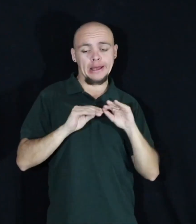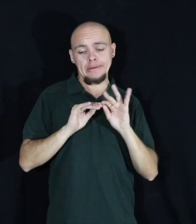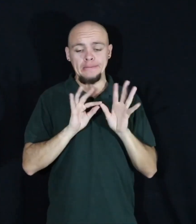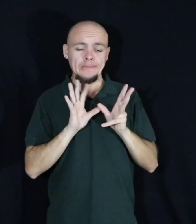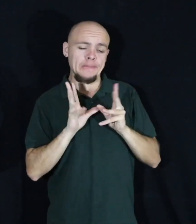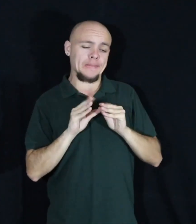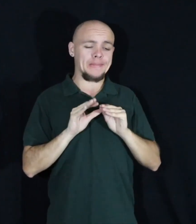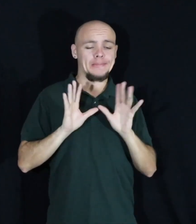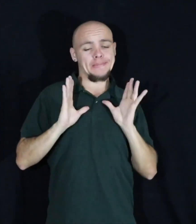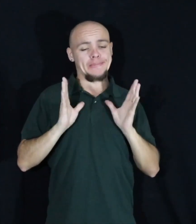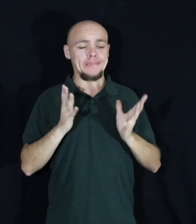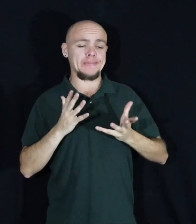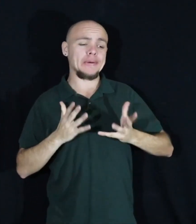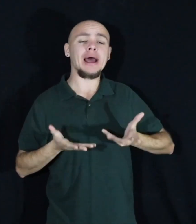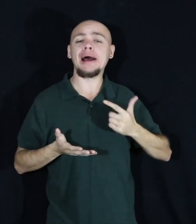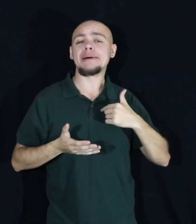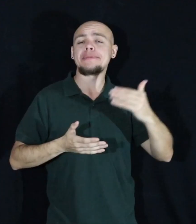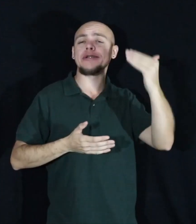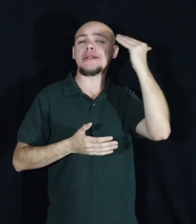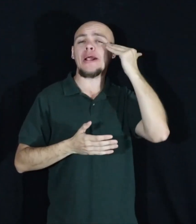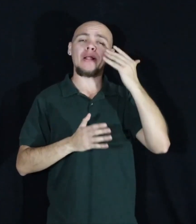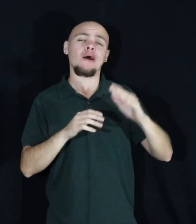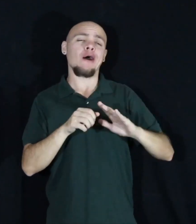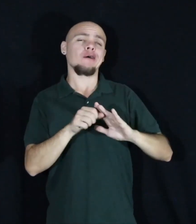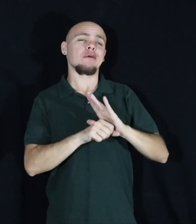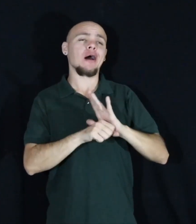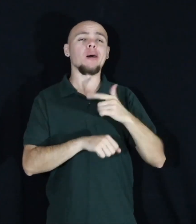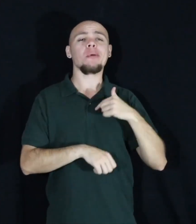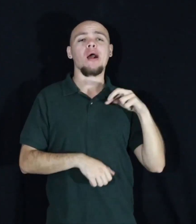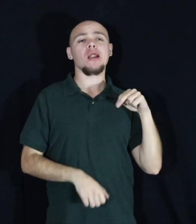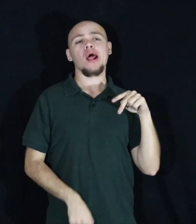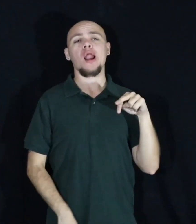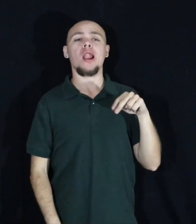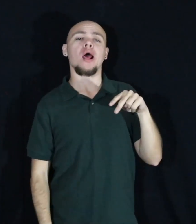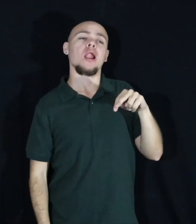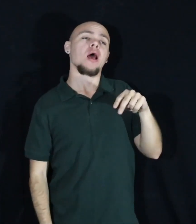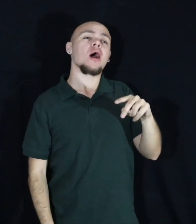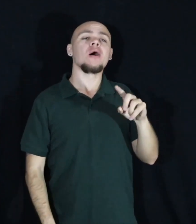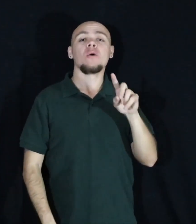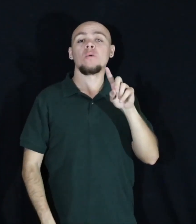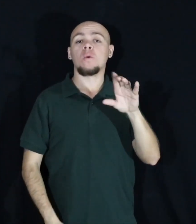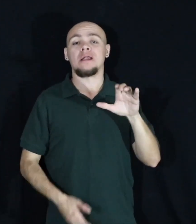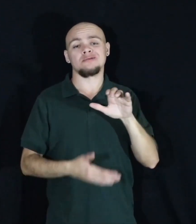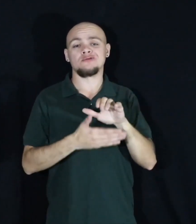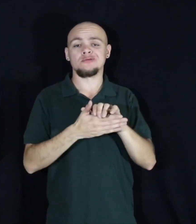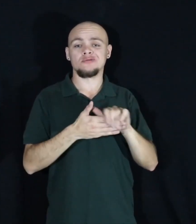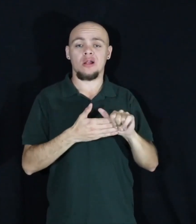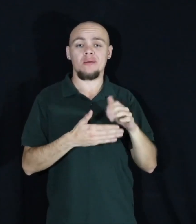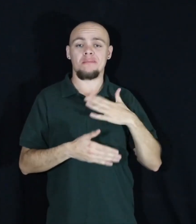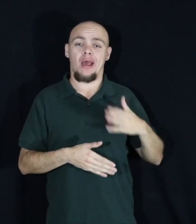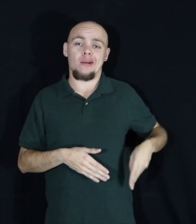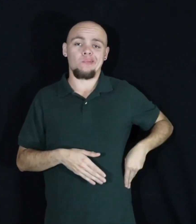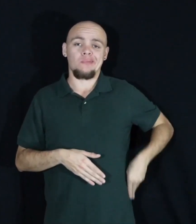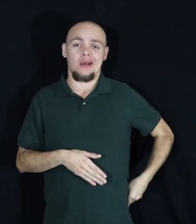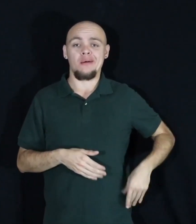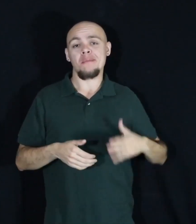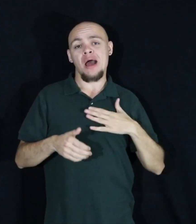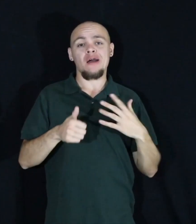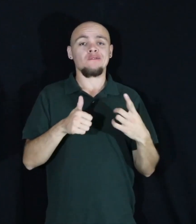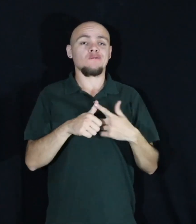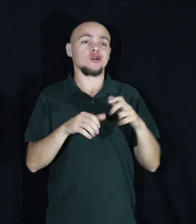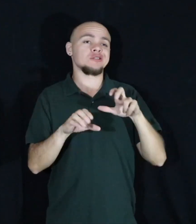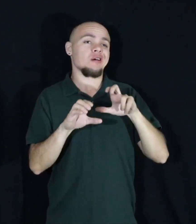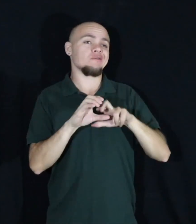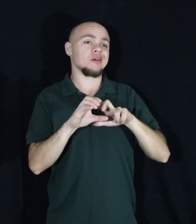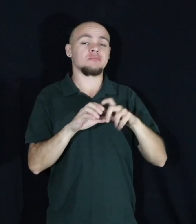Full of art knowledge, I thought. I was walking down. I had £100 in my back pocket. It was my first art investment. And